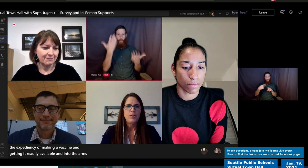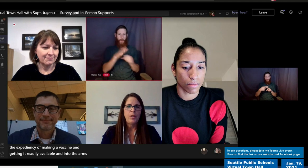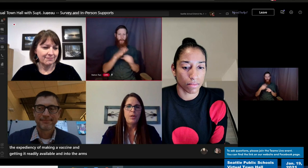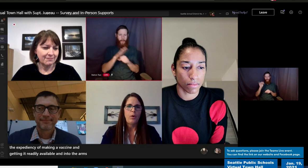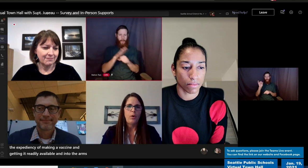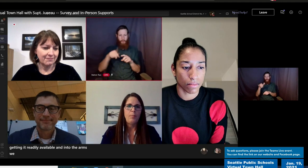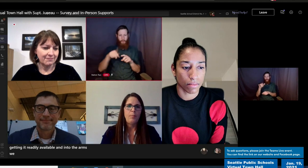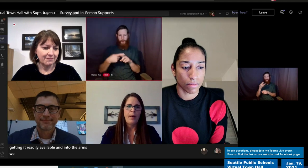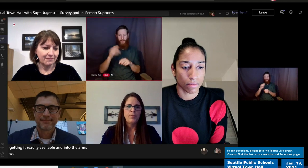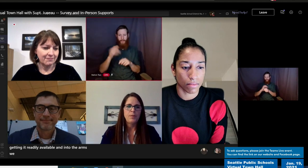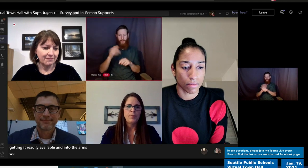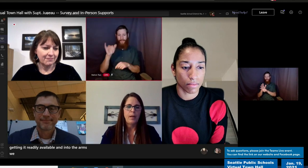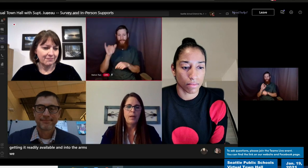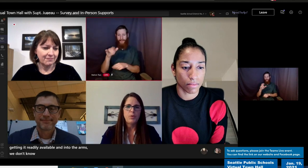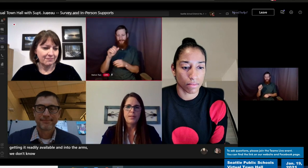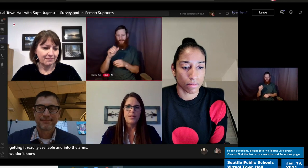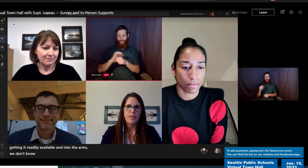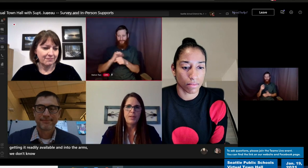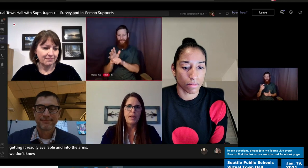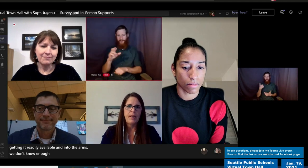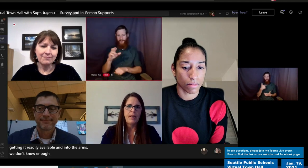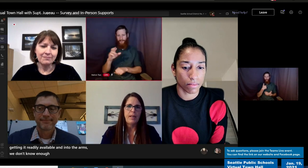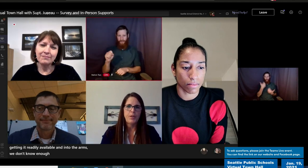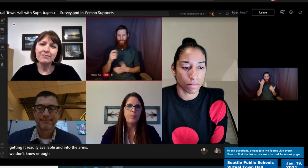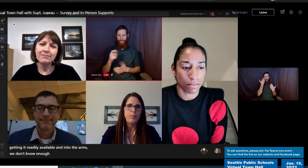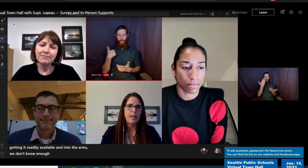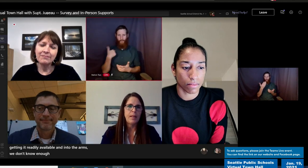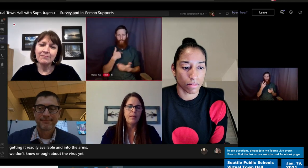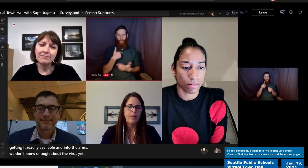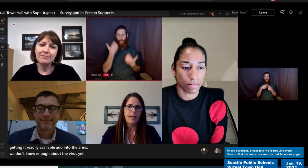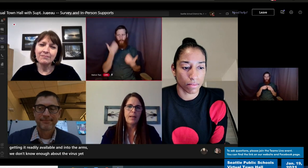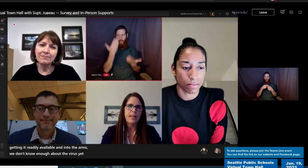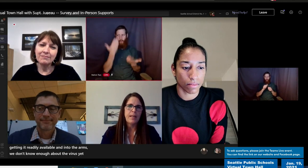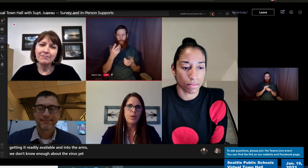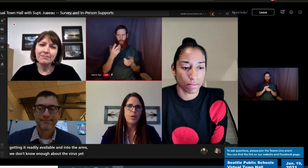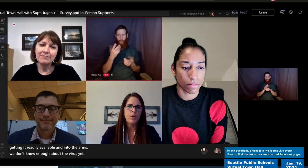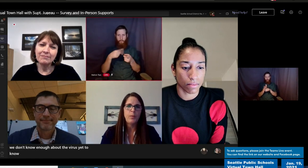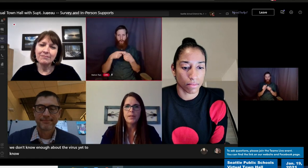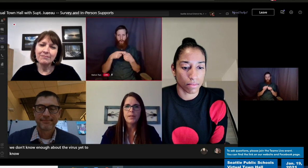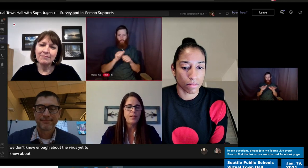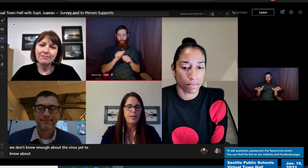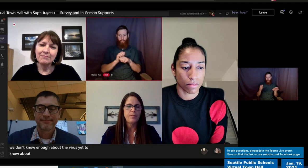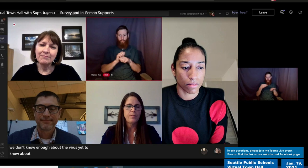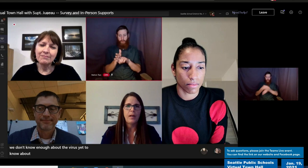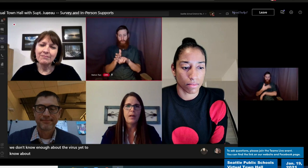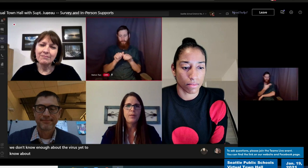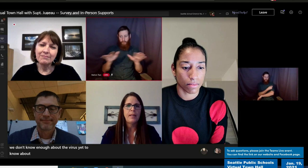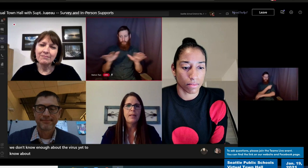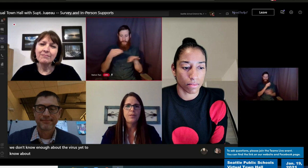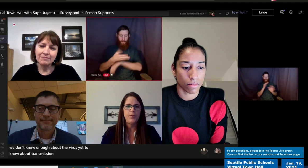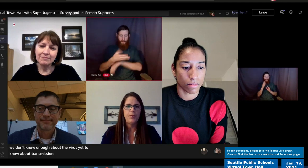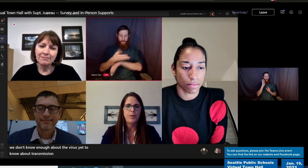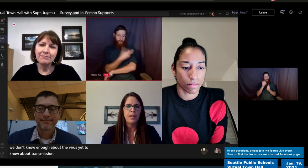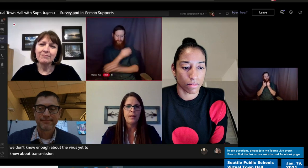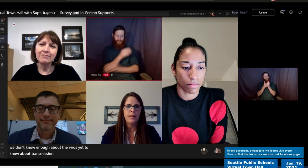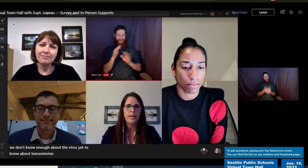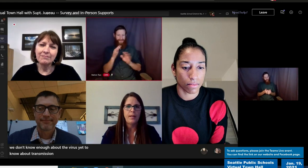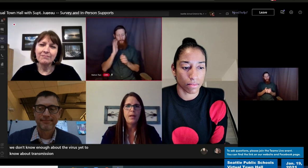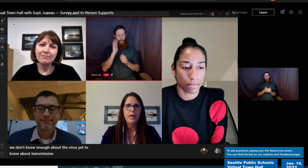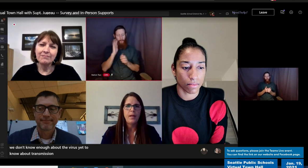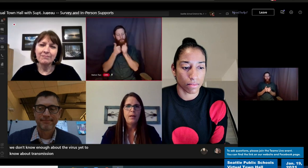know about transmission even after getting the vaccine. So we will continue to follow and adhere to the guidelines